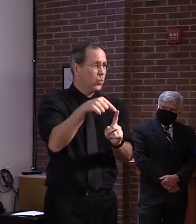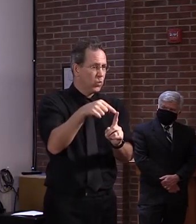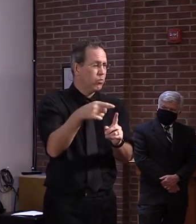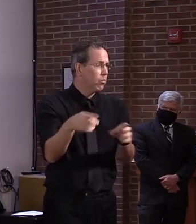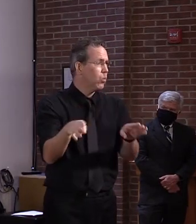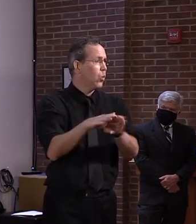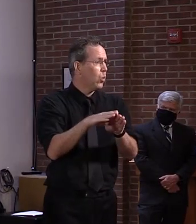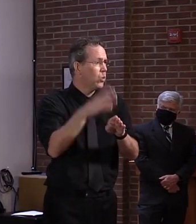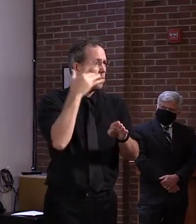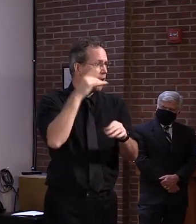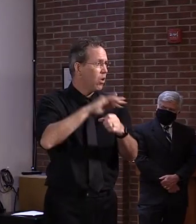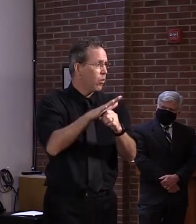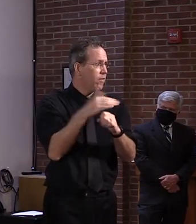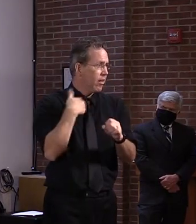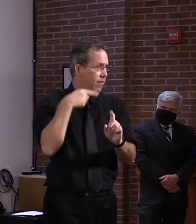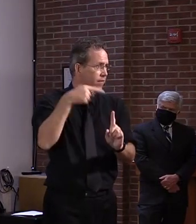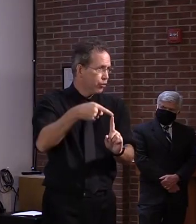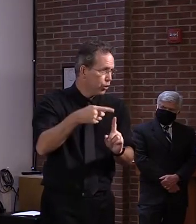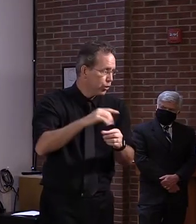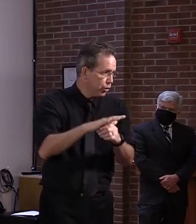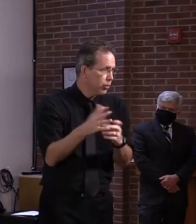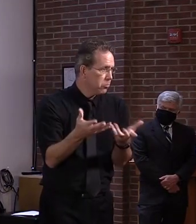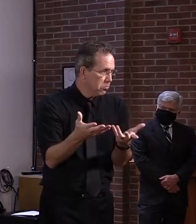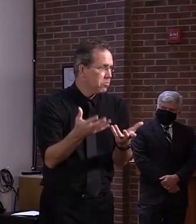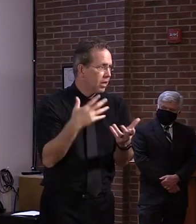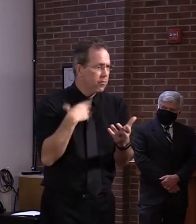been tested, it's a positive test.